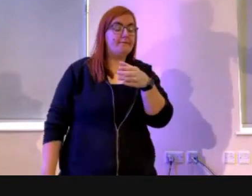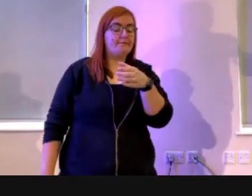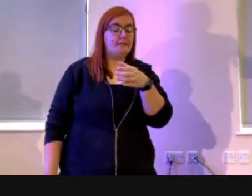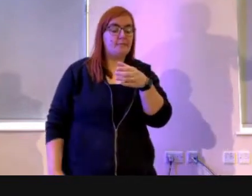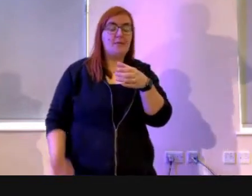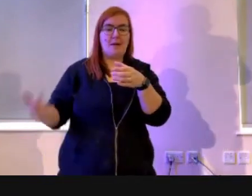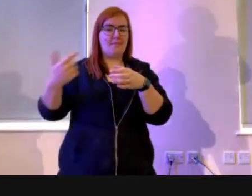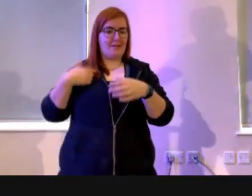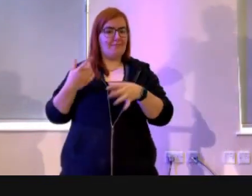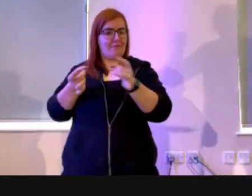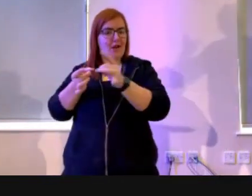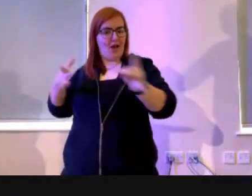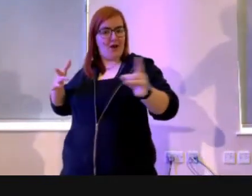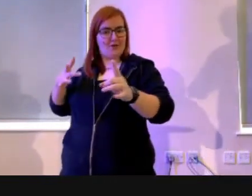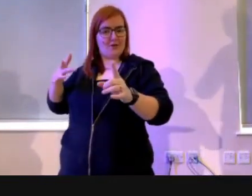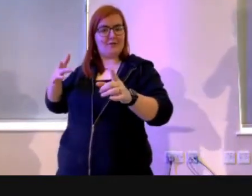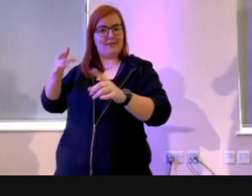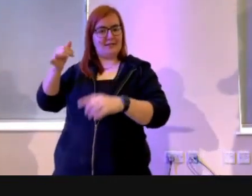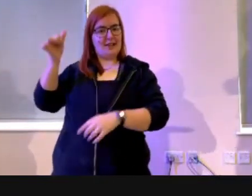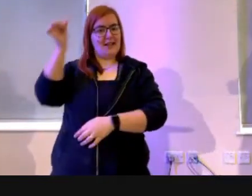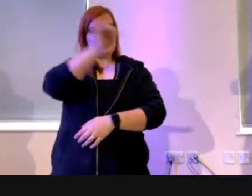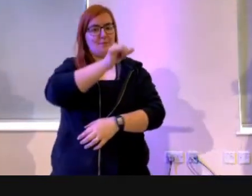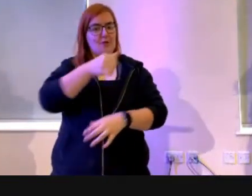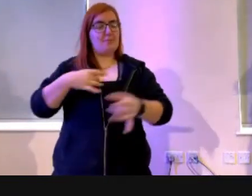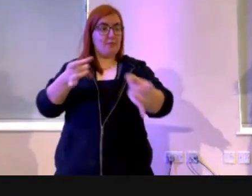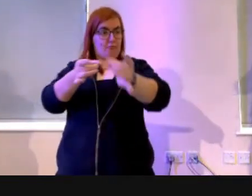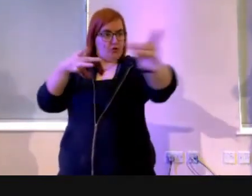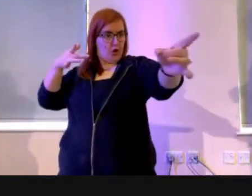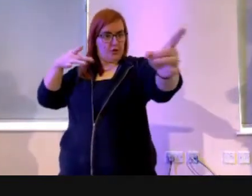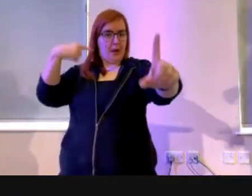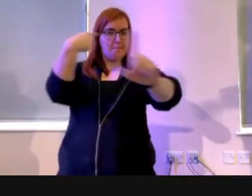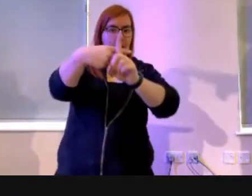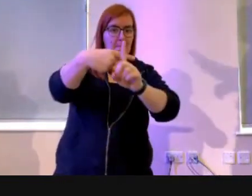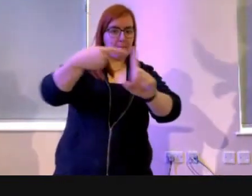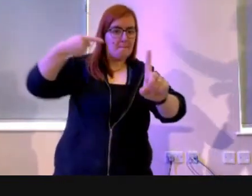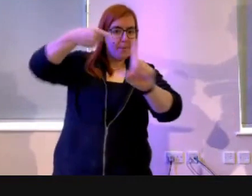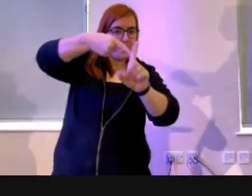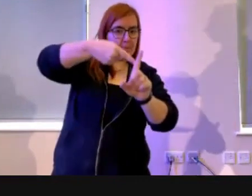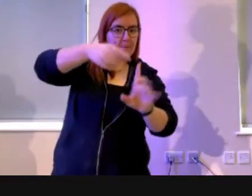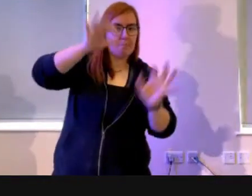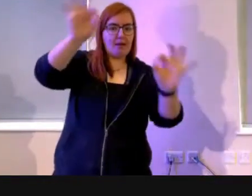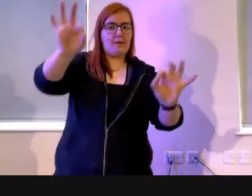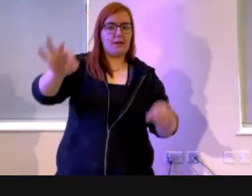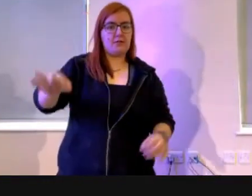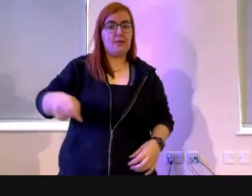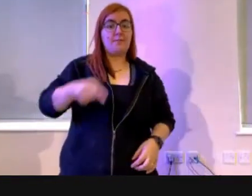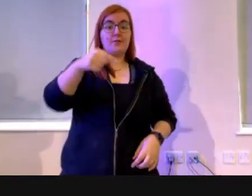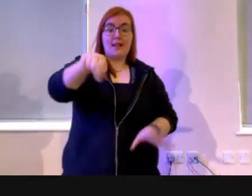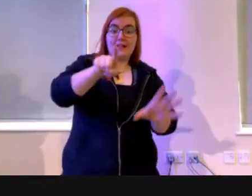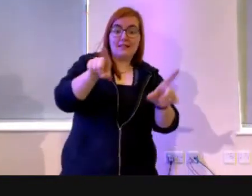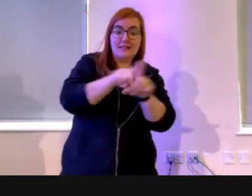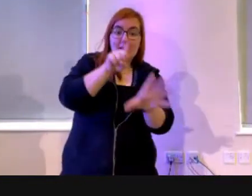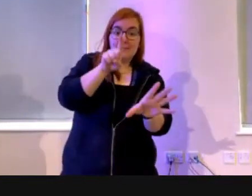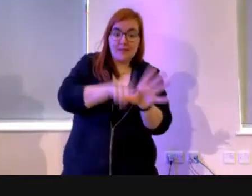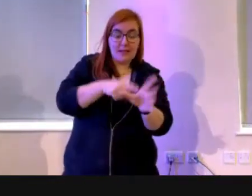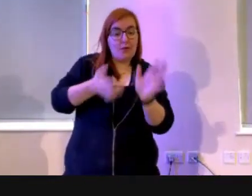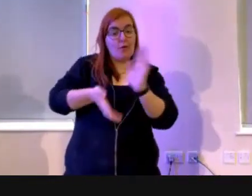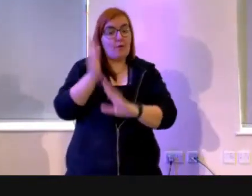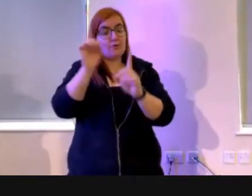archery expert. I'd shot that arrow, had gone, boom, into the target. So when I went to the uni that year, well, I was in the Elvin Richards